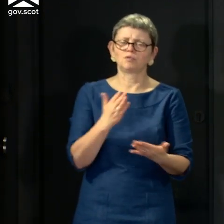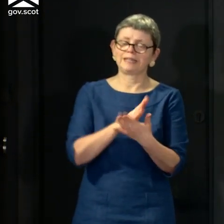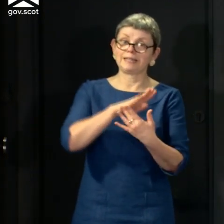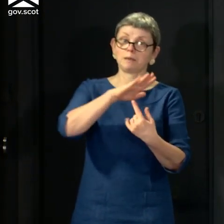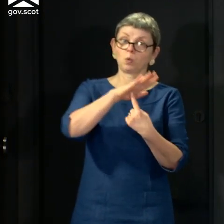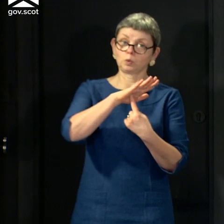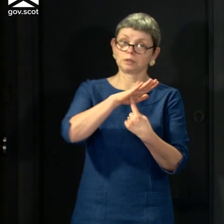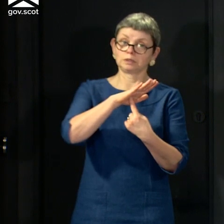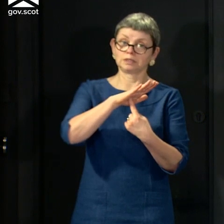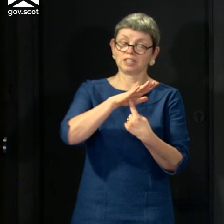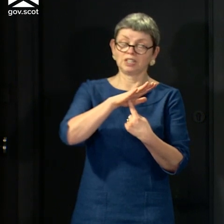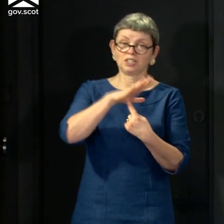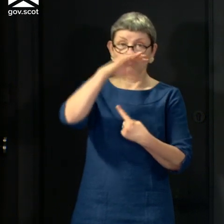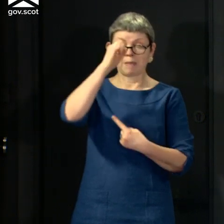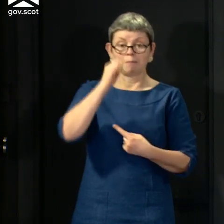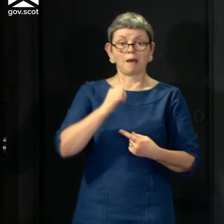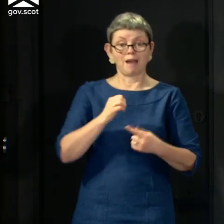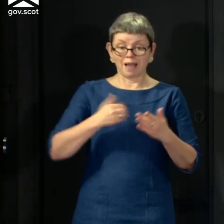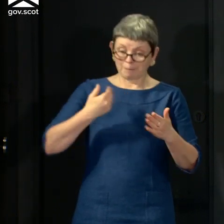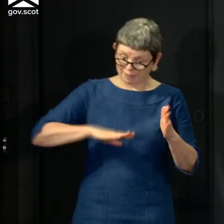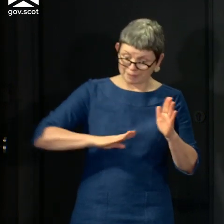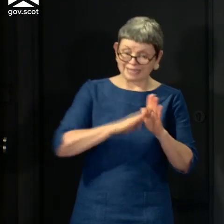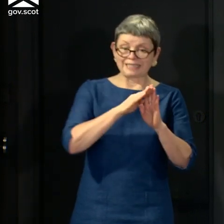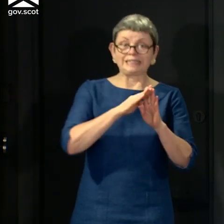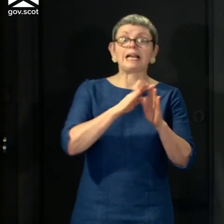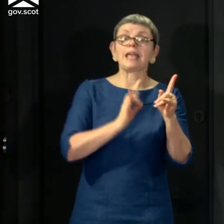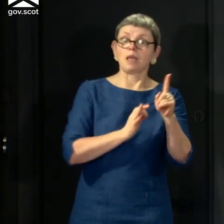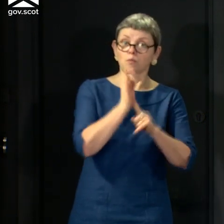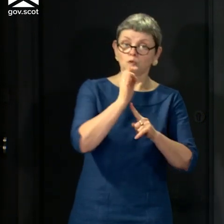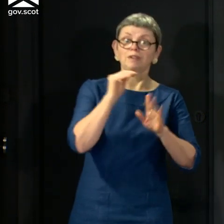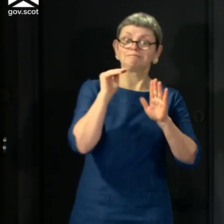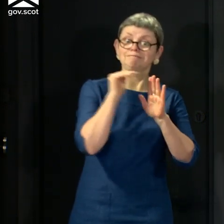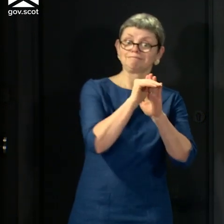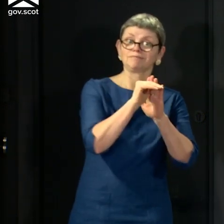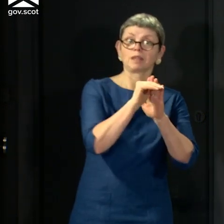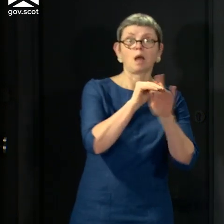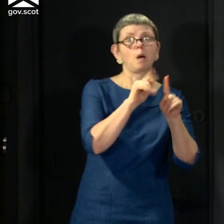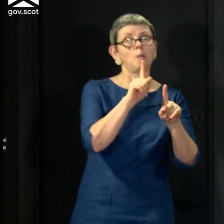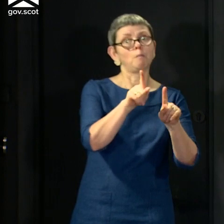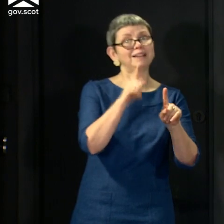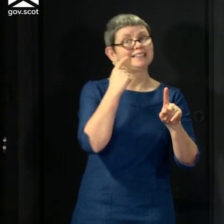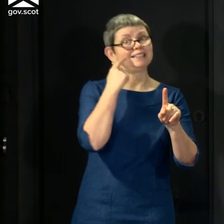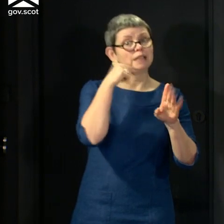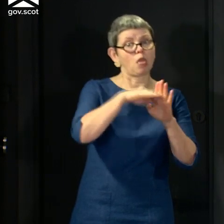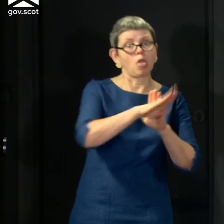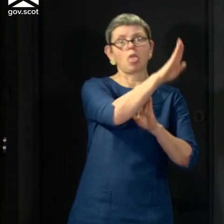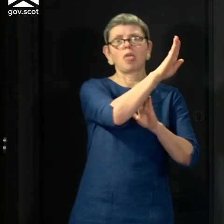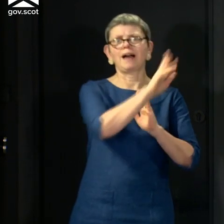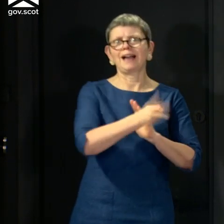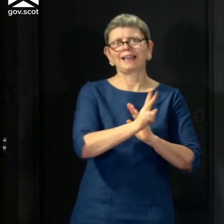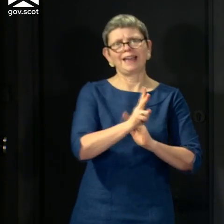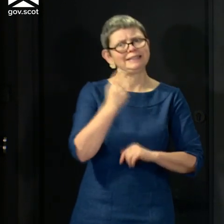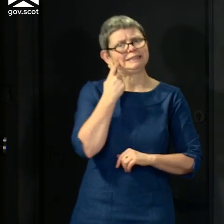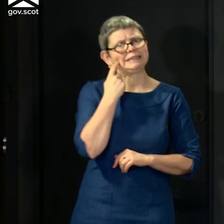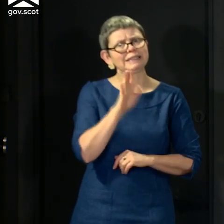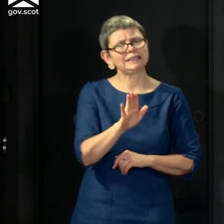we've made is really fragile and it would not take very much right now to send it into reverse. So, you know, if we want